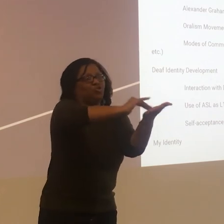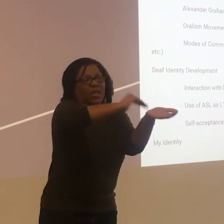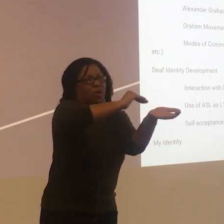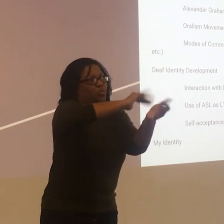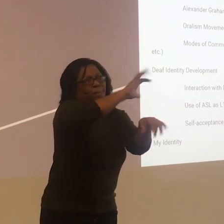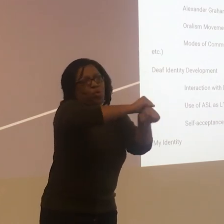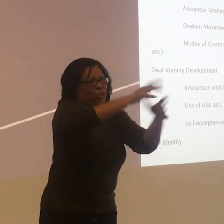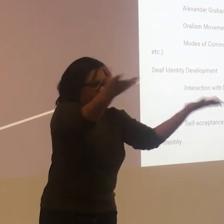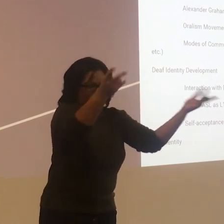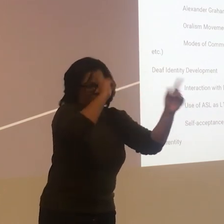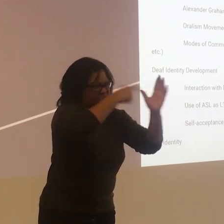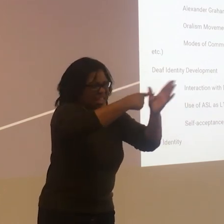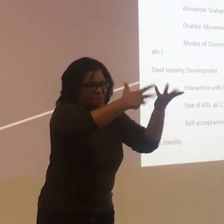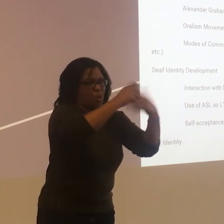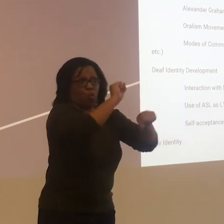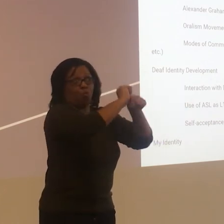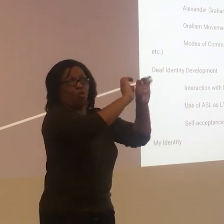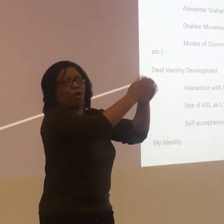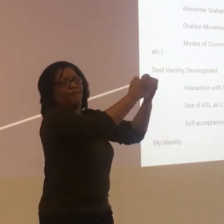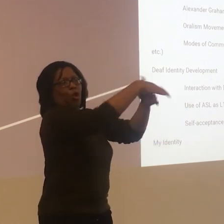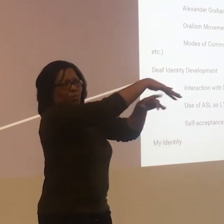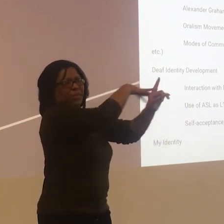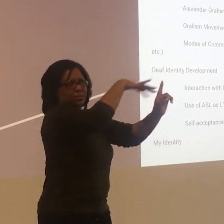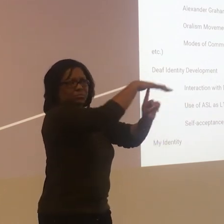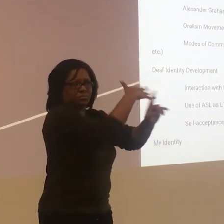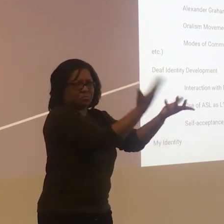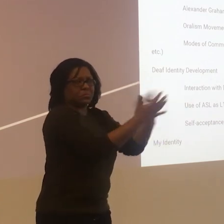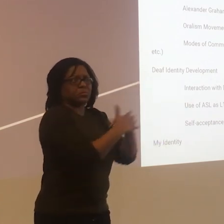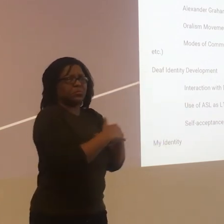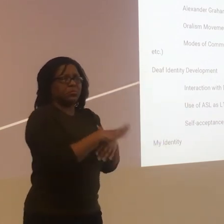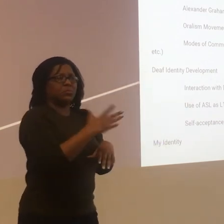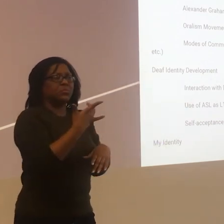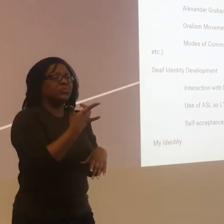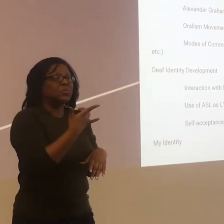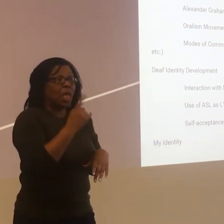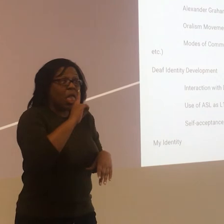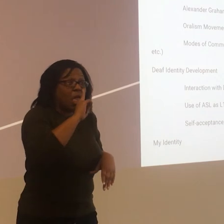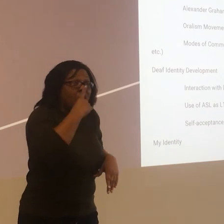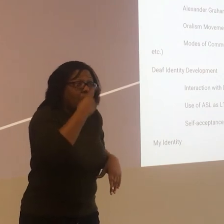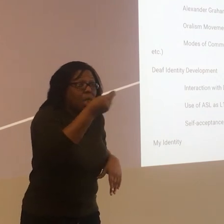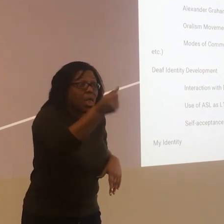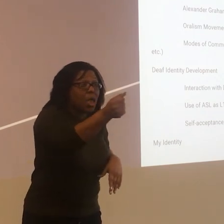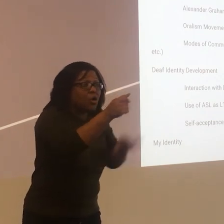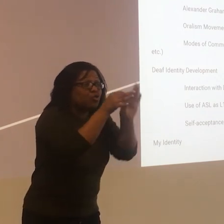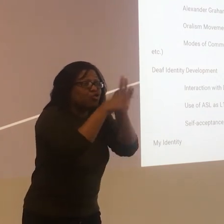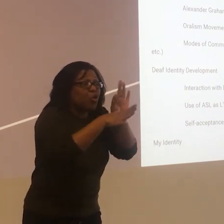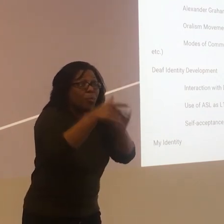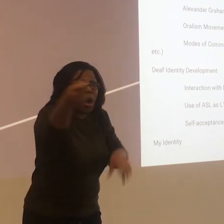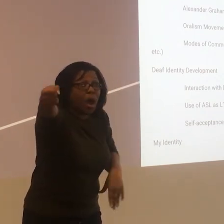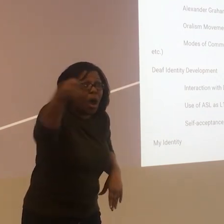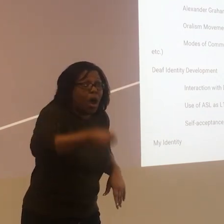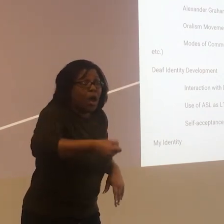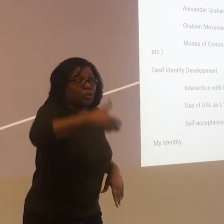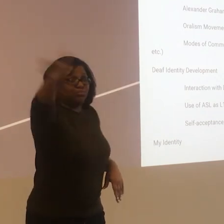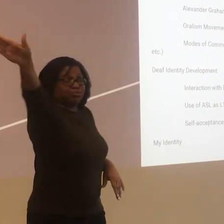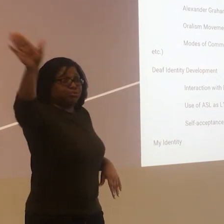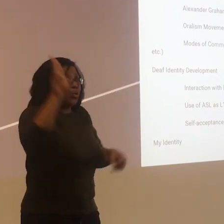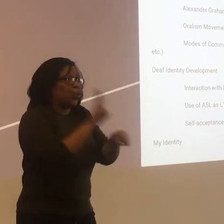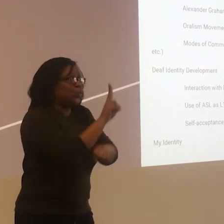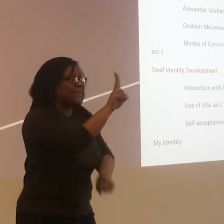Let's say you're at a doctor's appointment. That's your work environment in a medical facility. Like, ugh, we have to